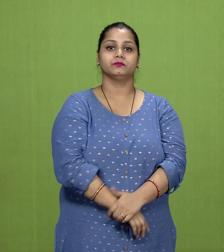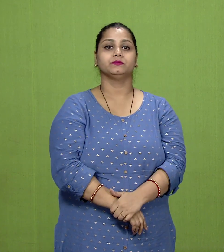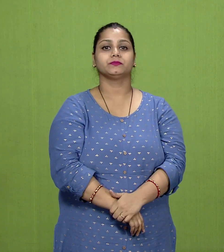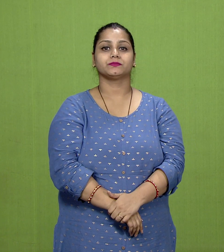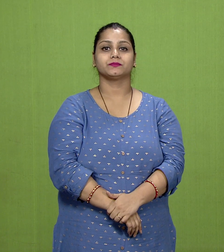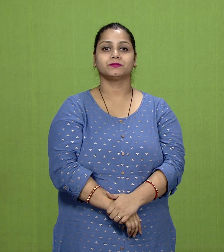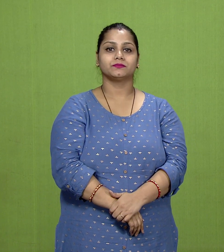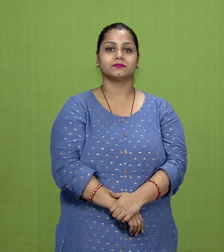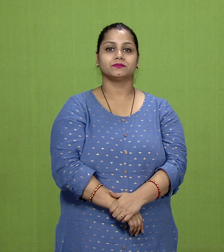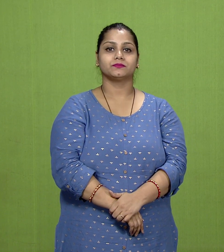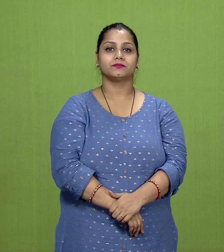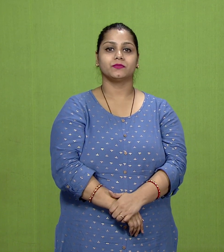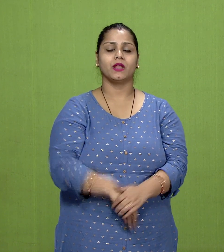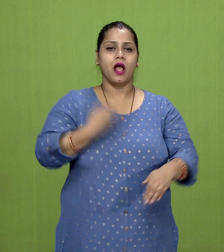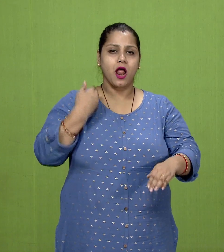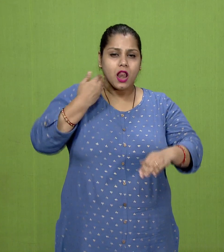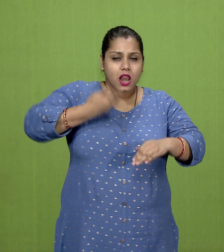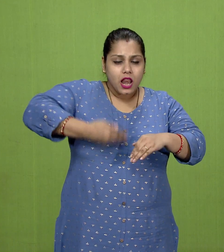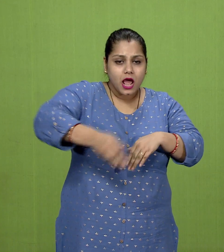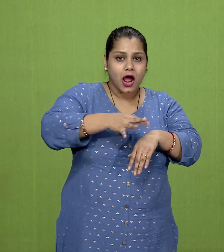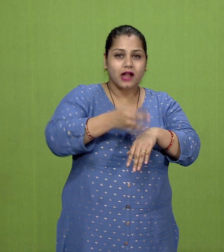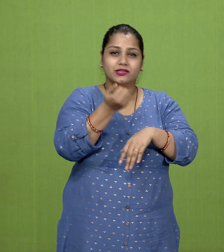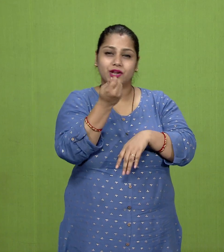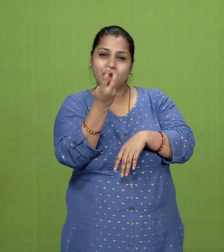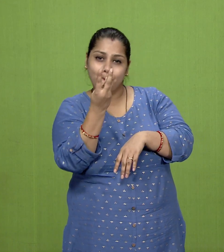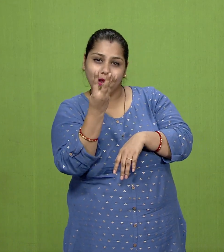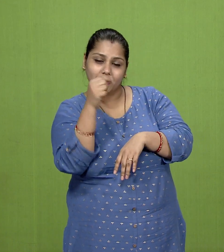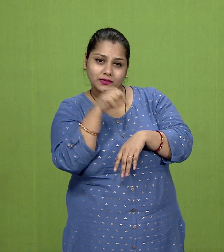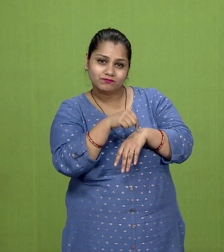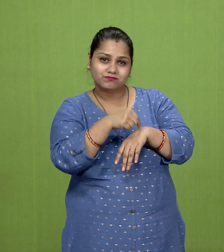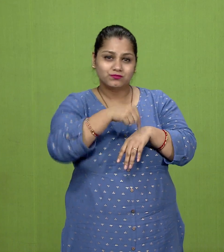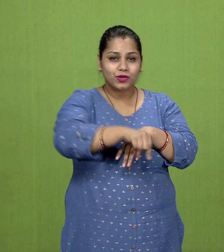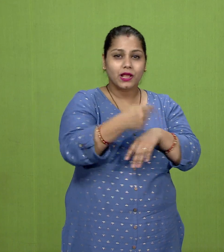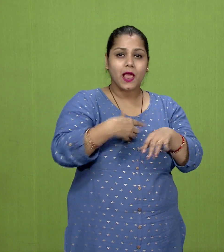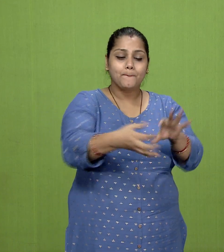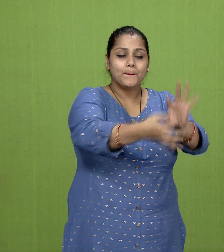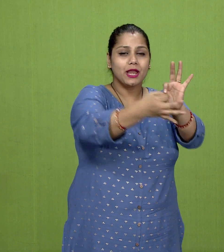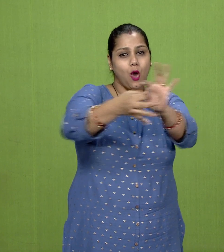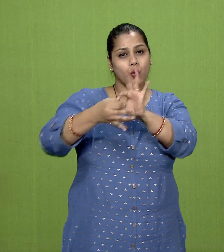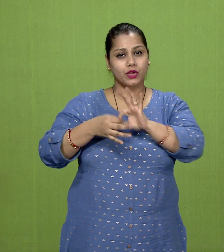a large number of sites belonging to this period